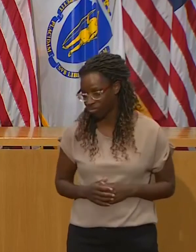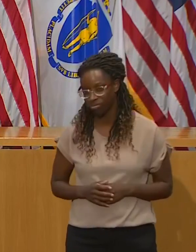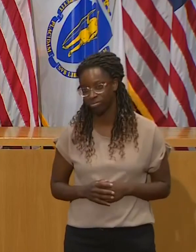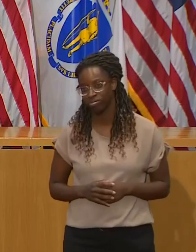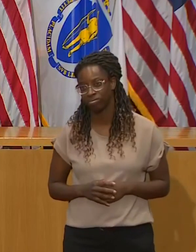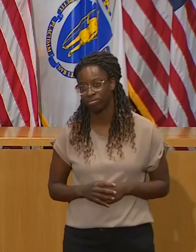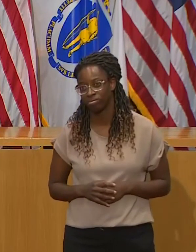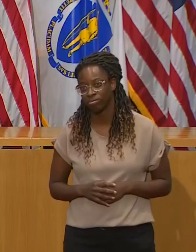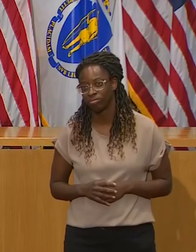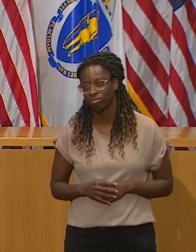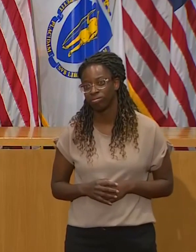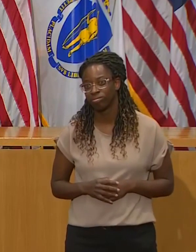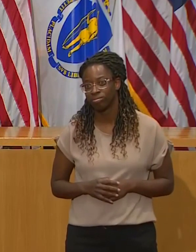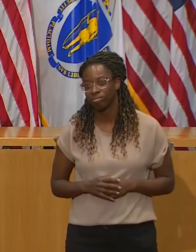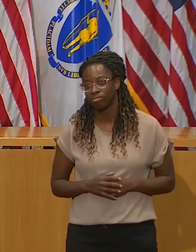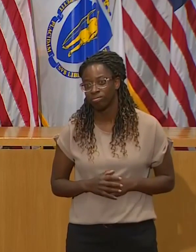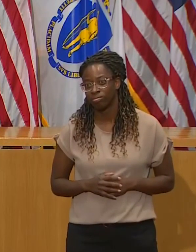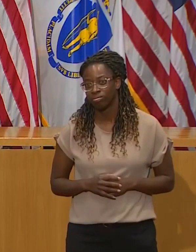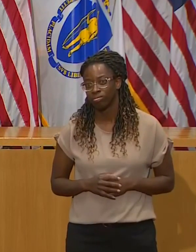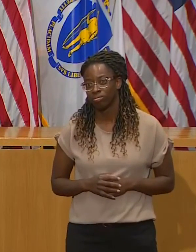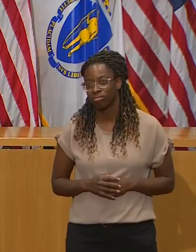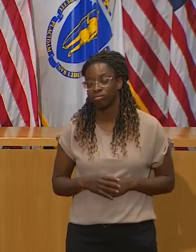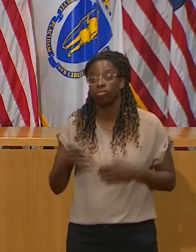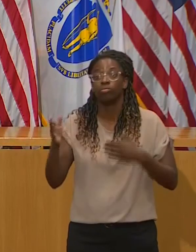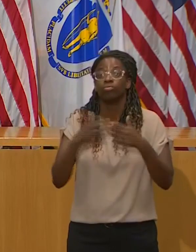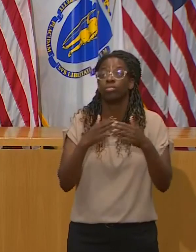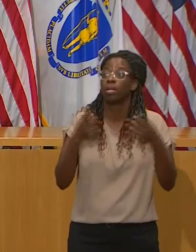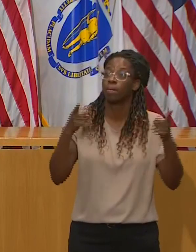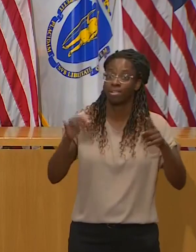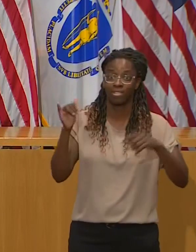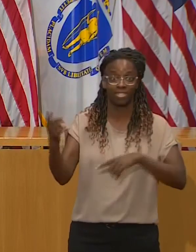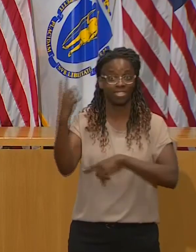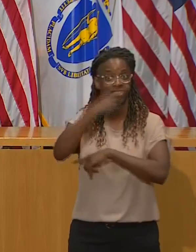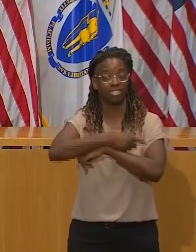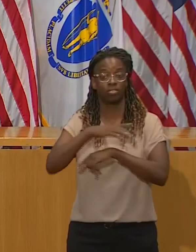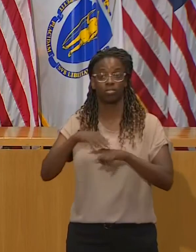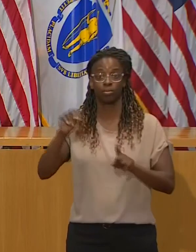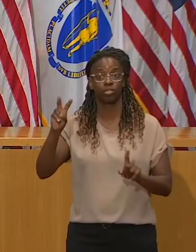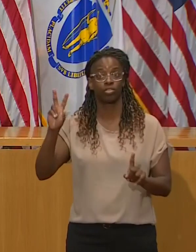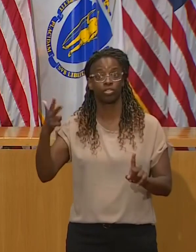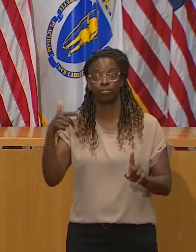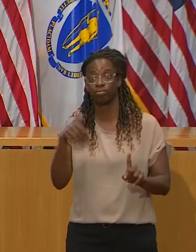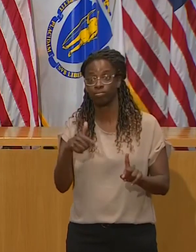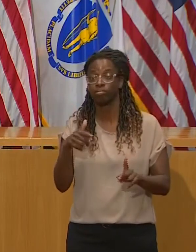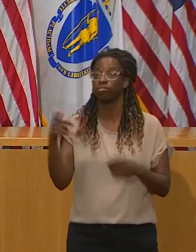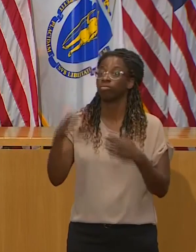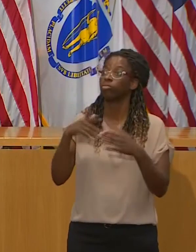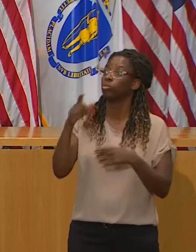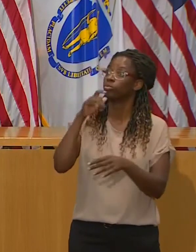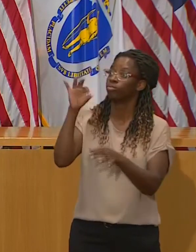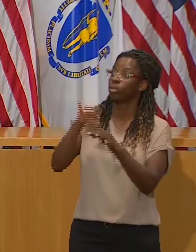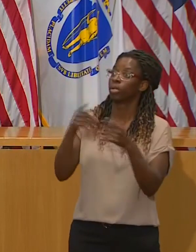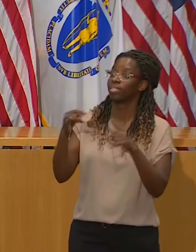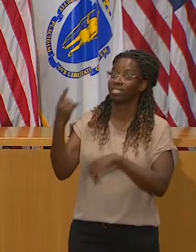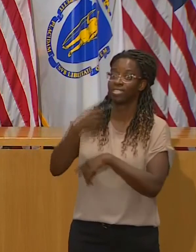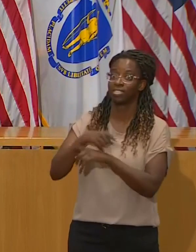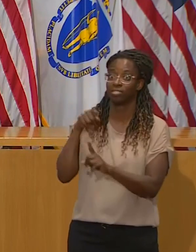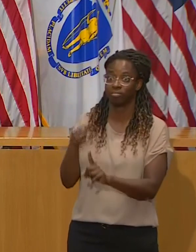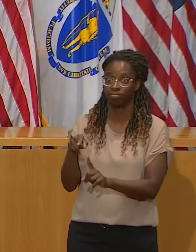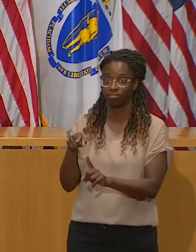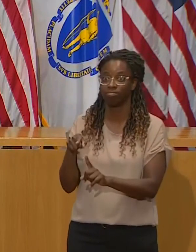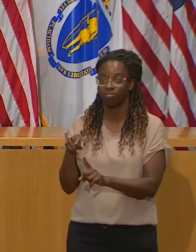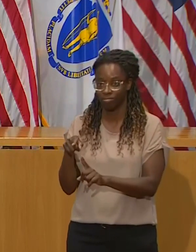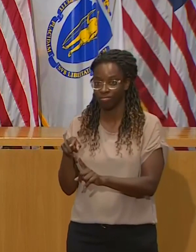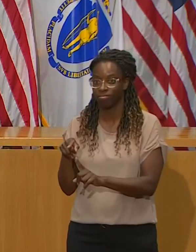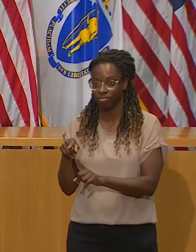happens on Election Day, the people will have spoken and the people's will needs to be pursued.